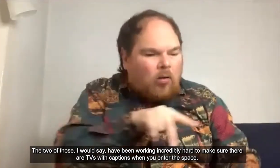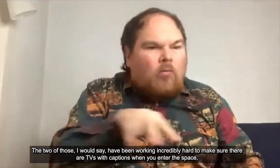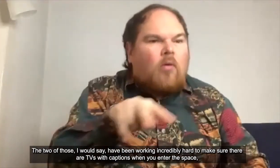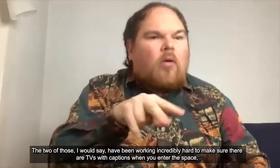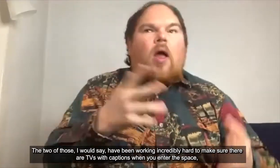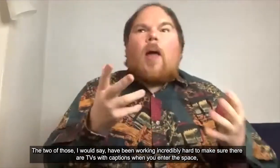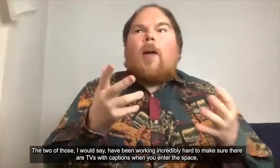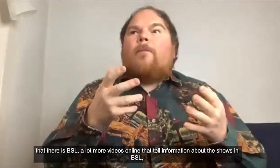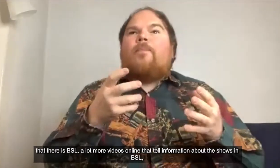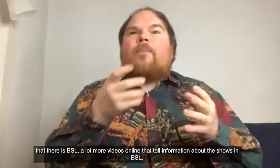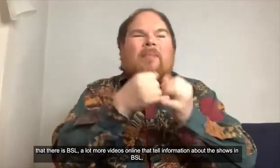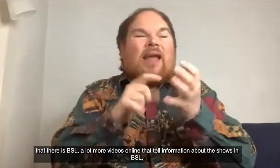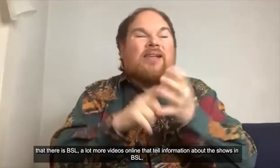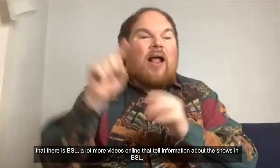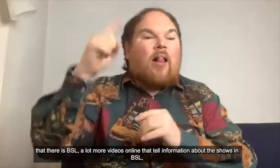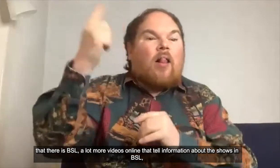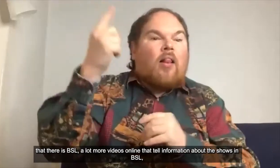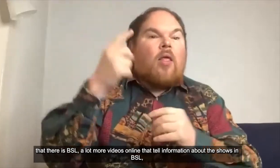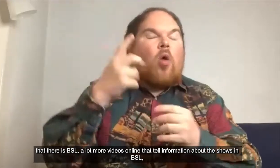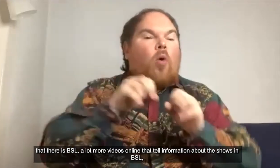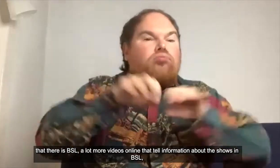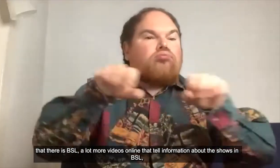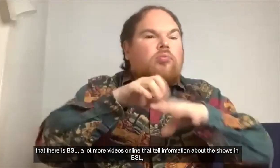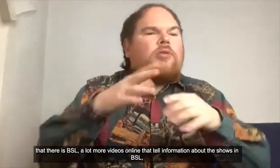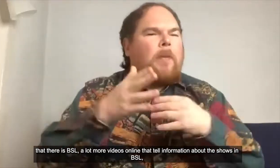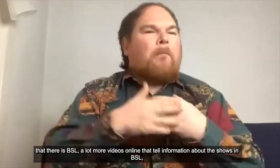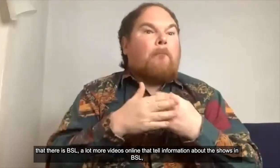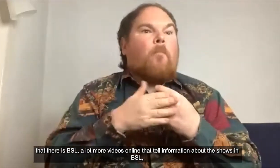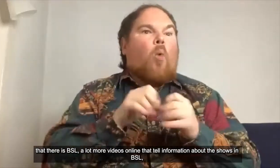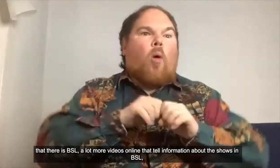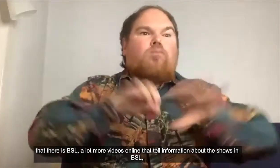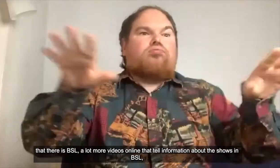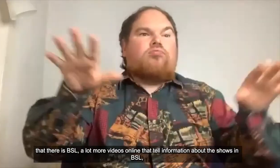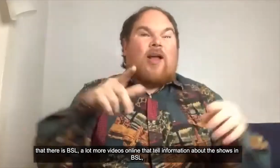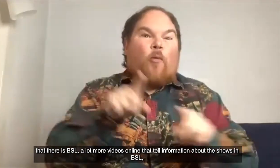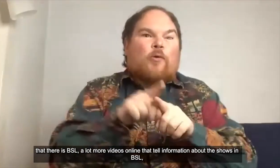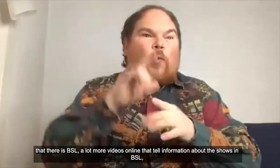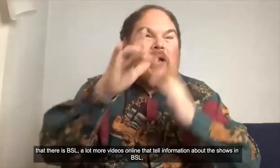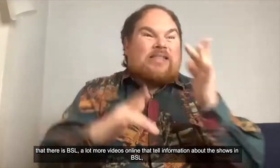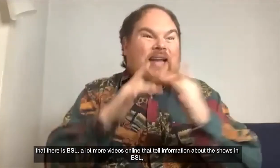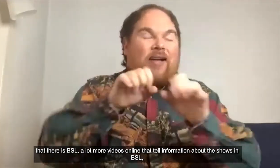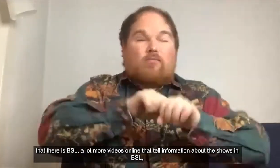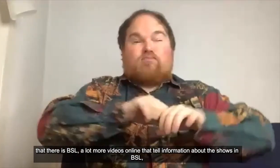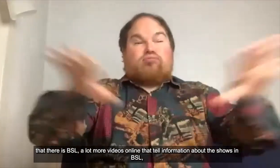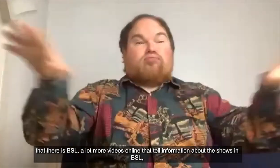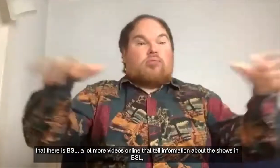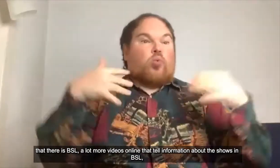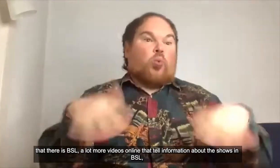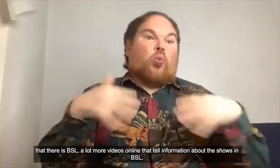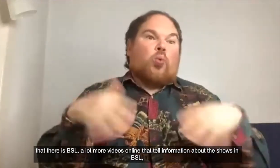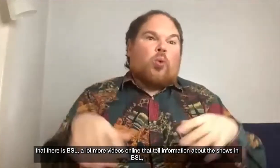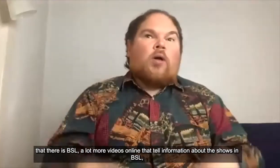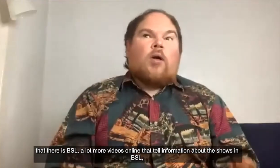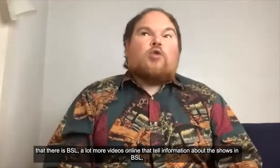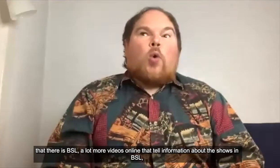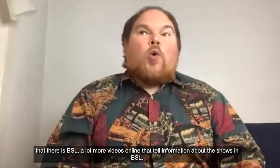space that there are there's BSL there's a lot more videos online